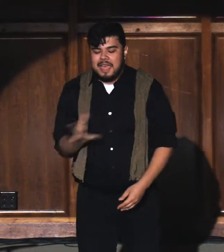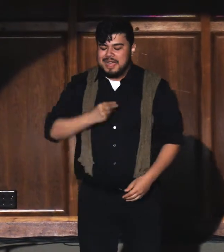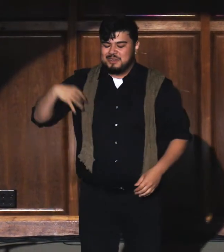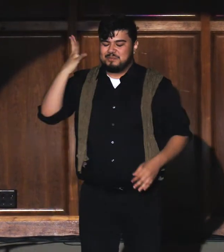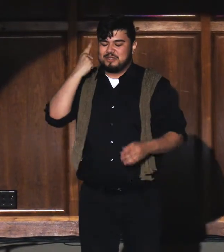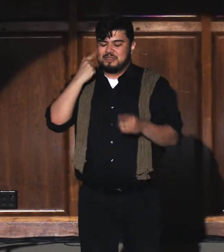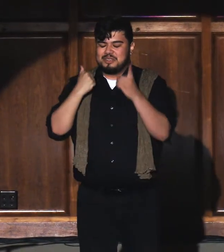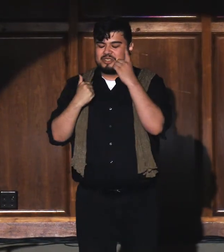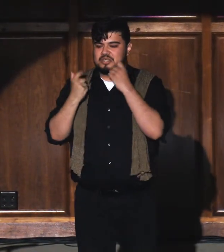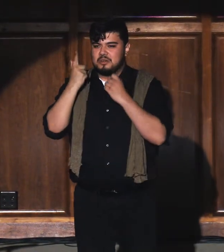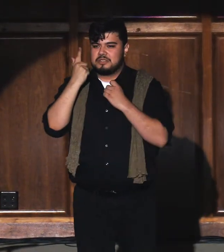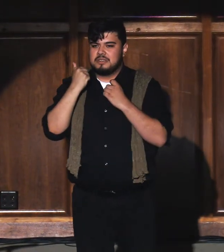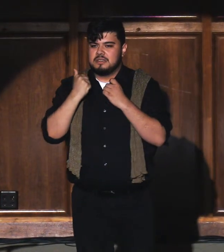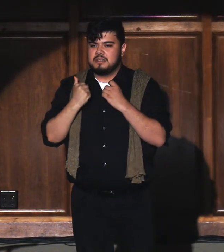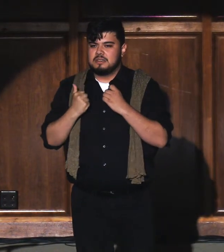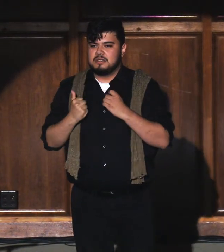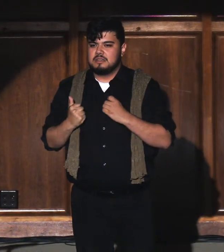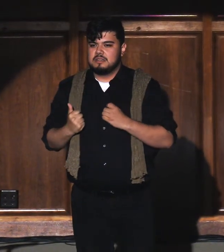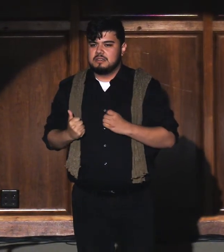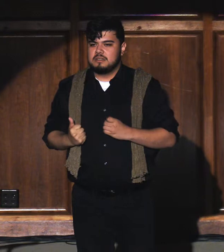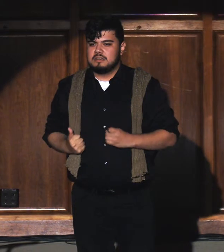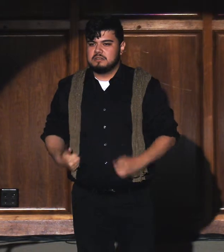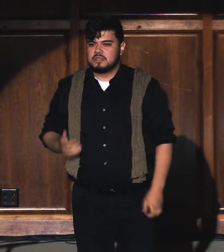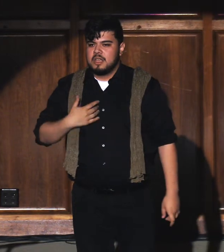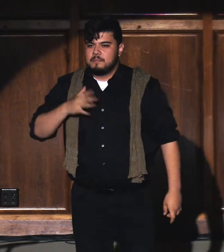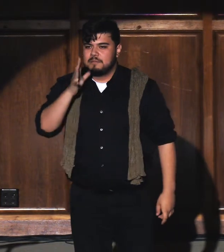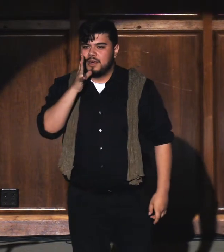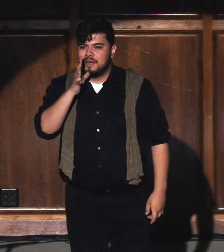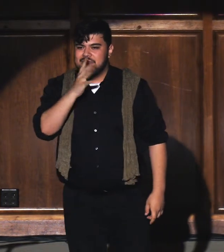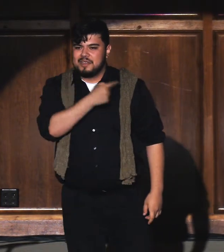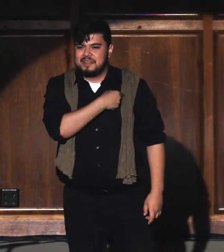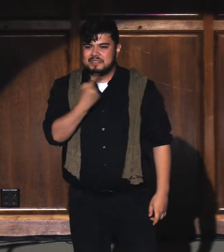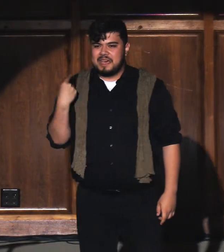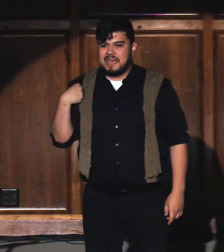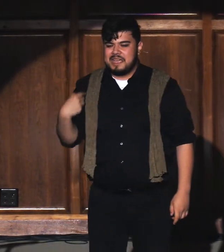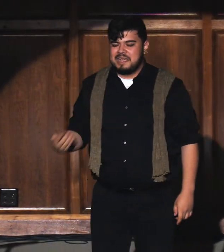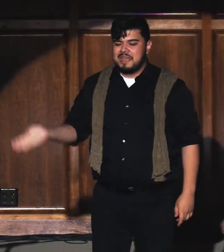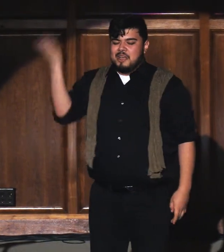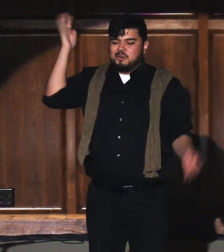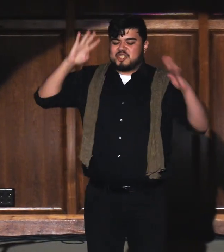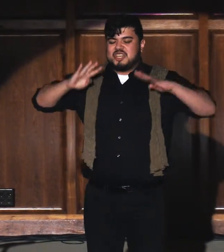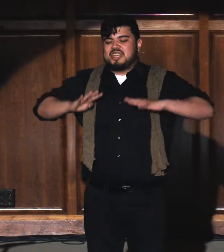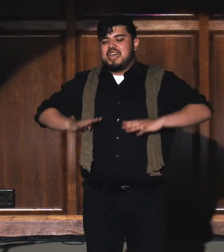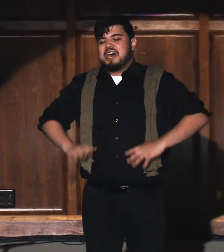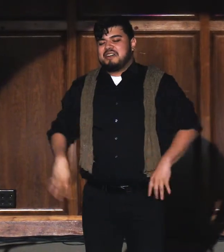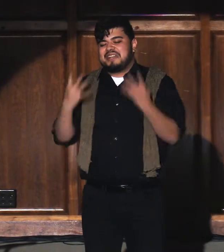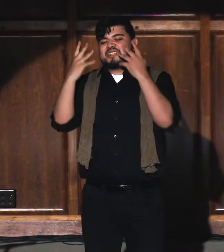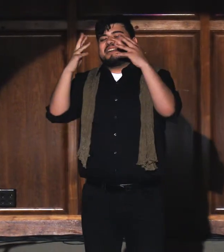empty short leaves My father and I would sit there in a